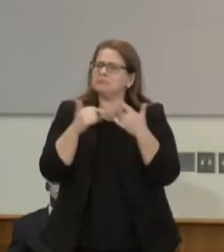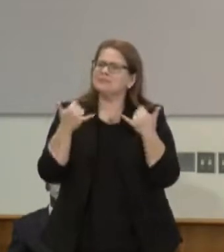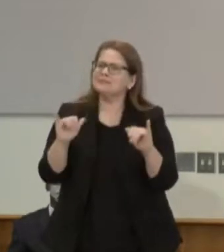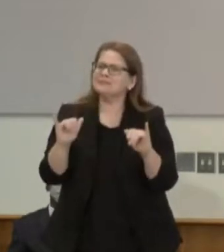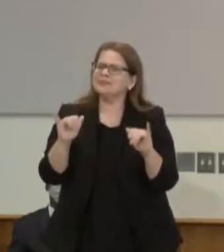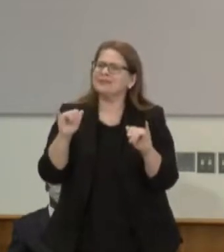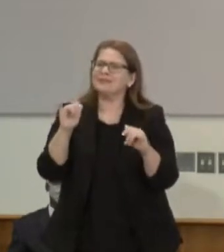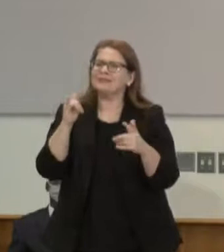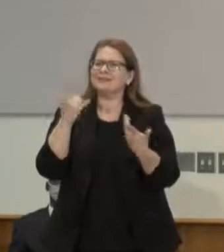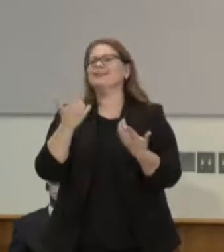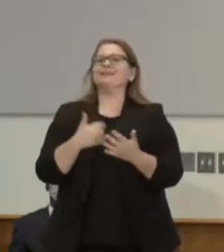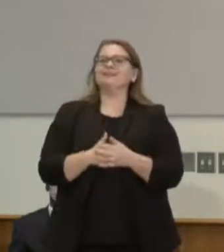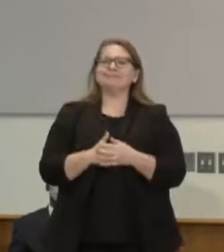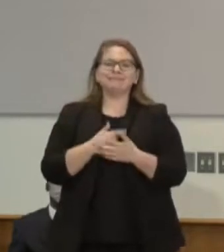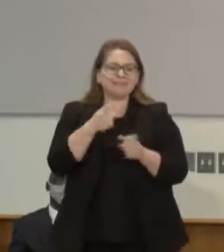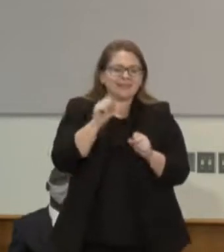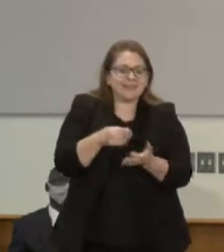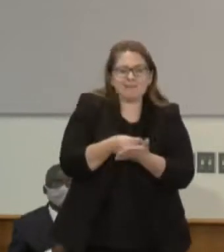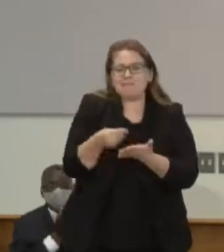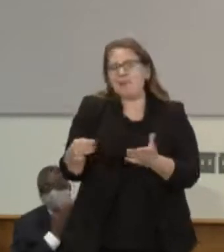if they needed a pair of gym shoes.